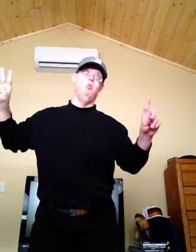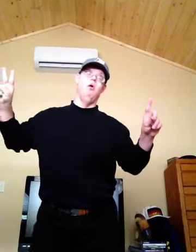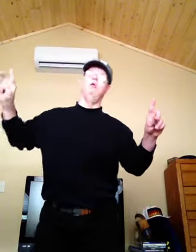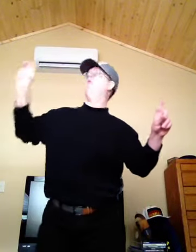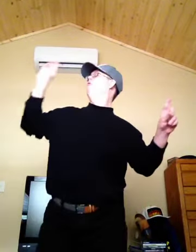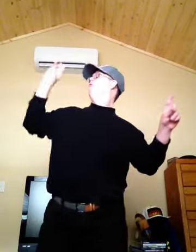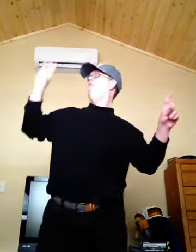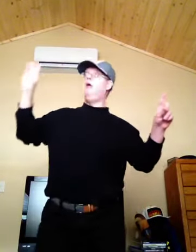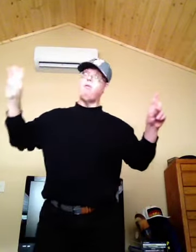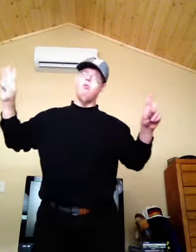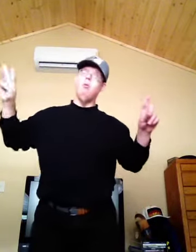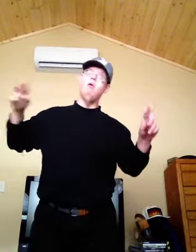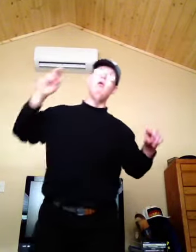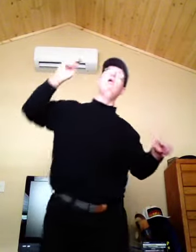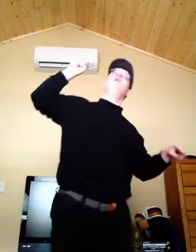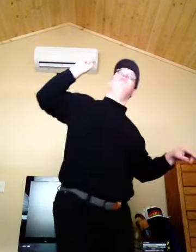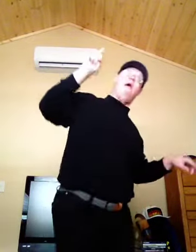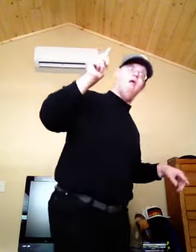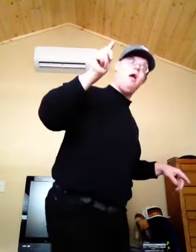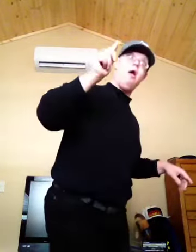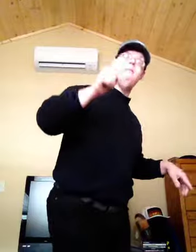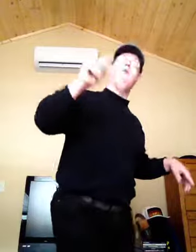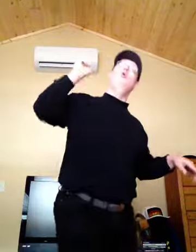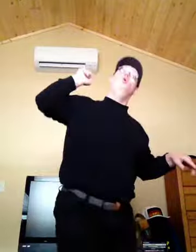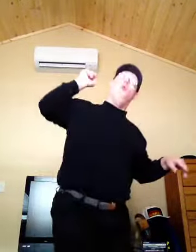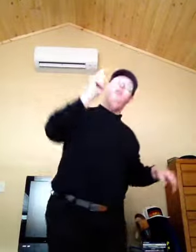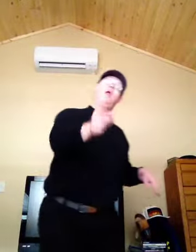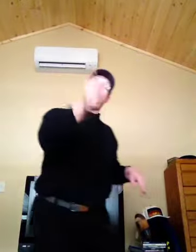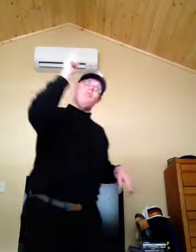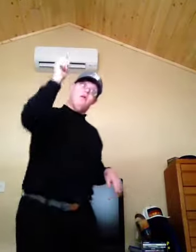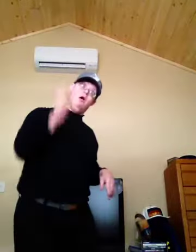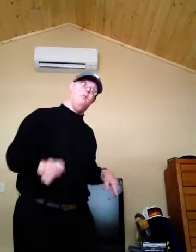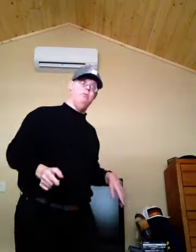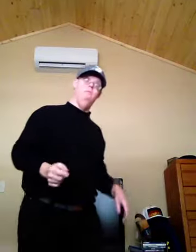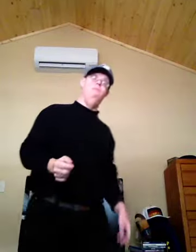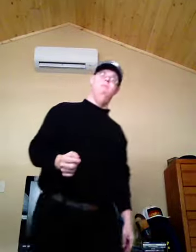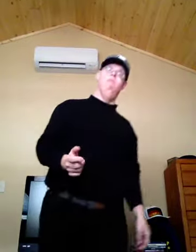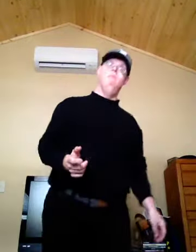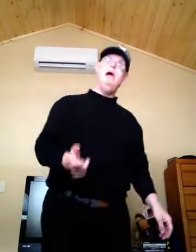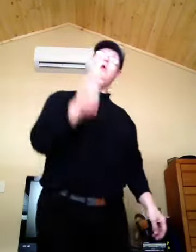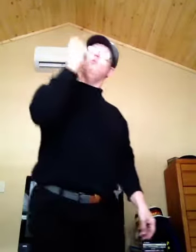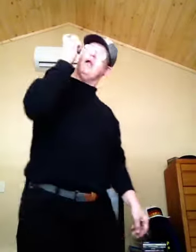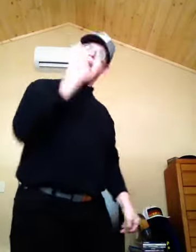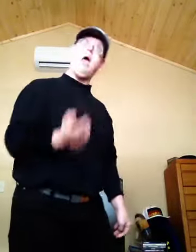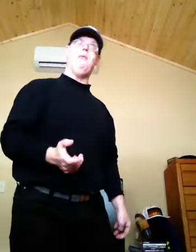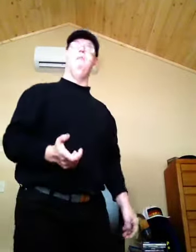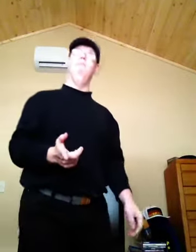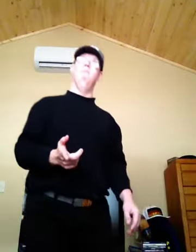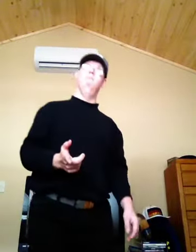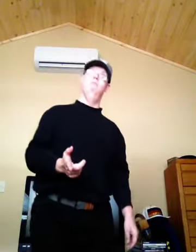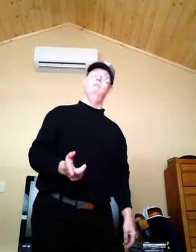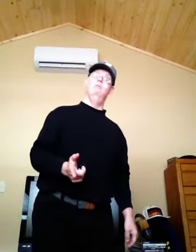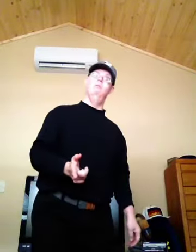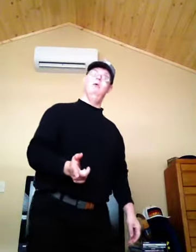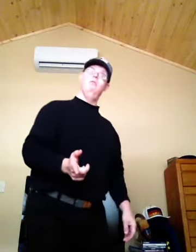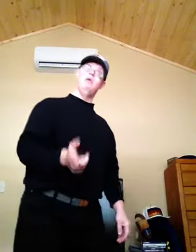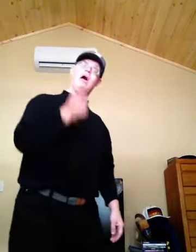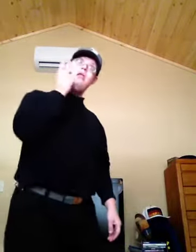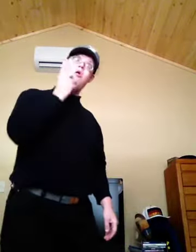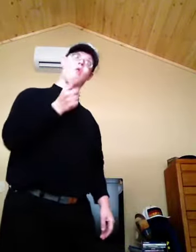one, three games to one, final game, we take the cup, and it will happen, because I know